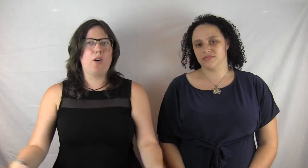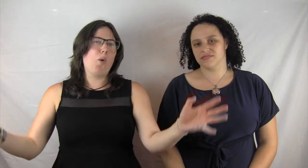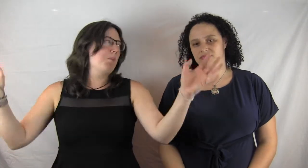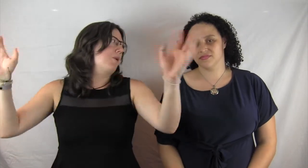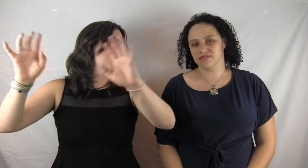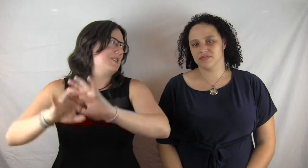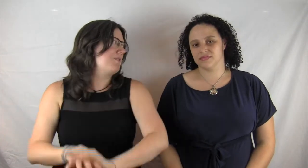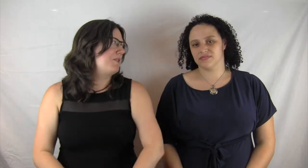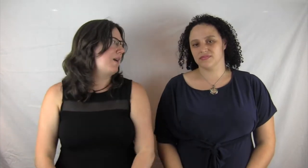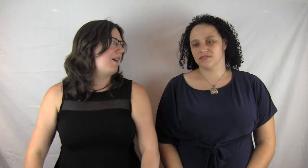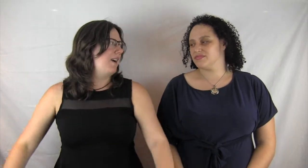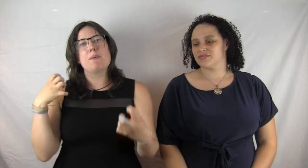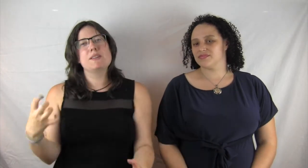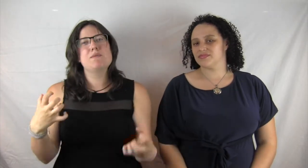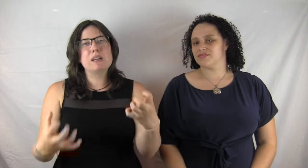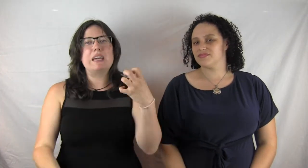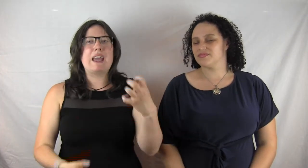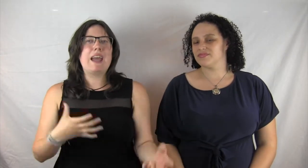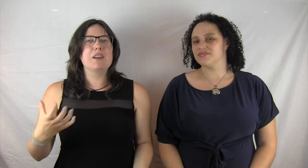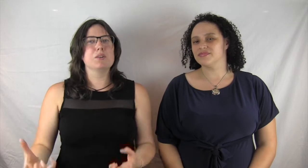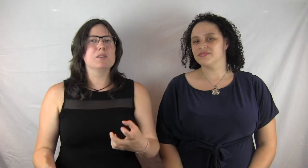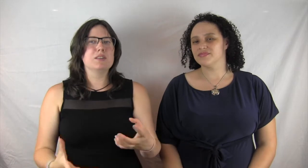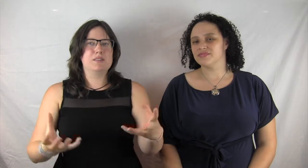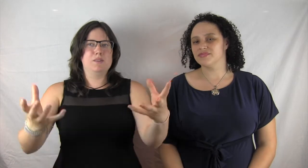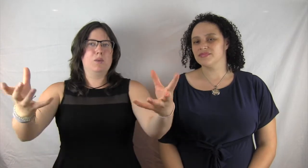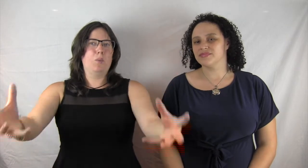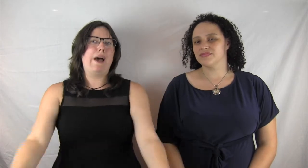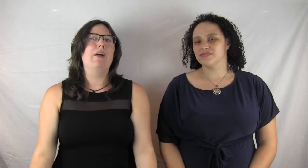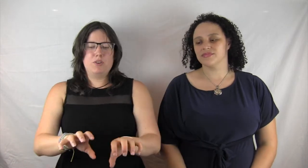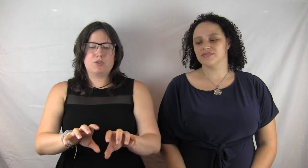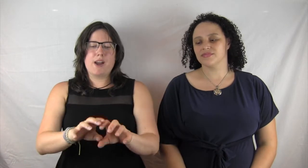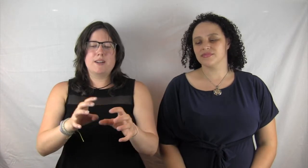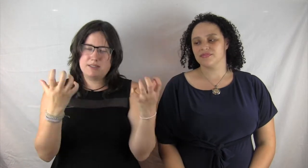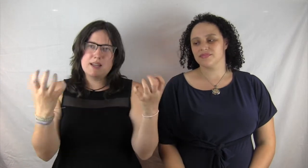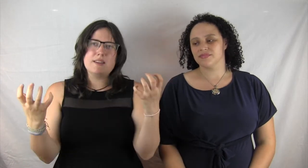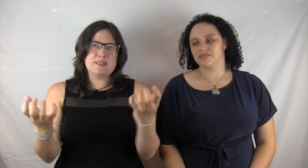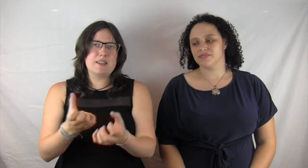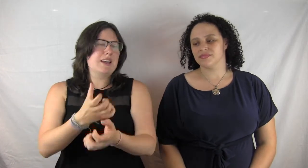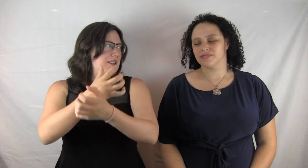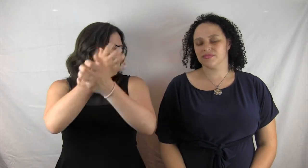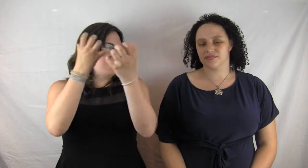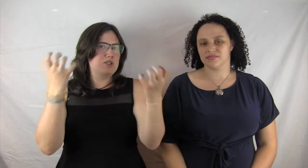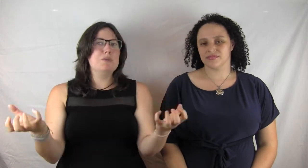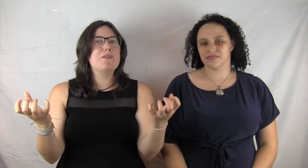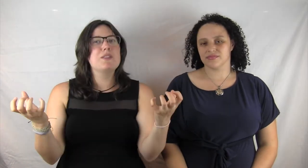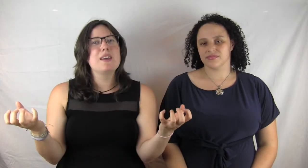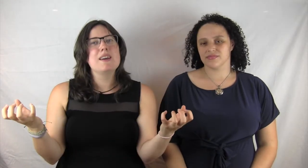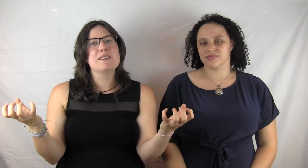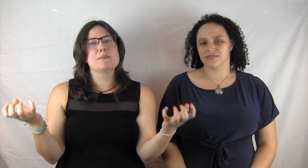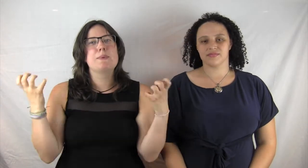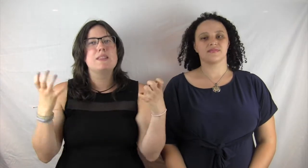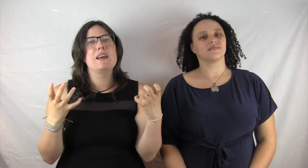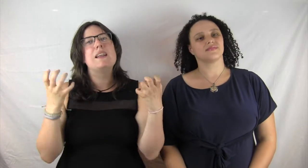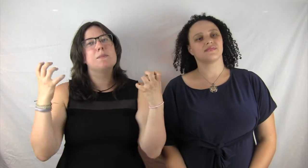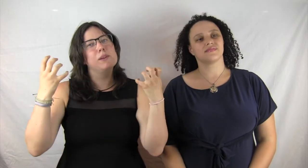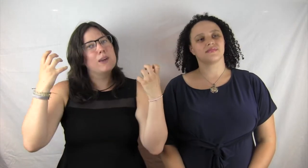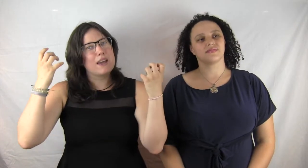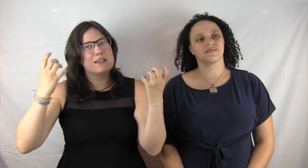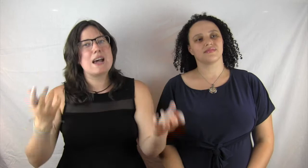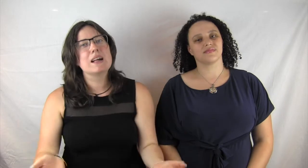are hormones everywhere. But it wasn't really handled well. You're trying to set these things as two different things, but they end up looking exactly